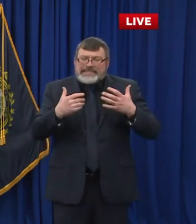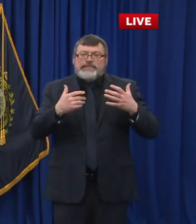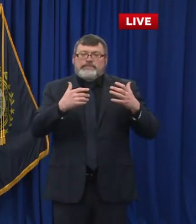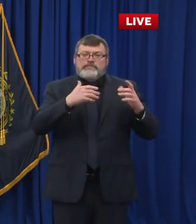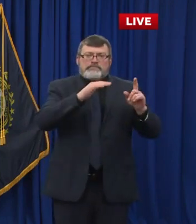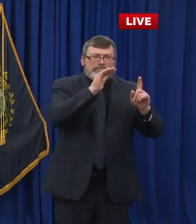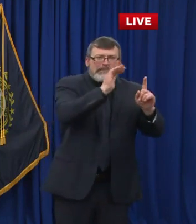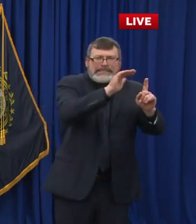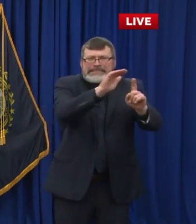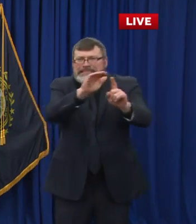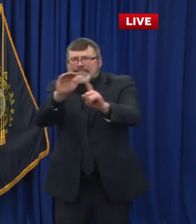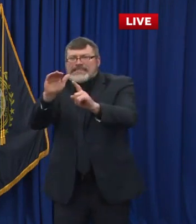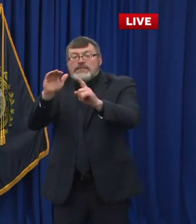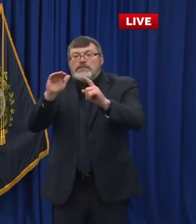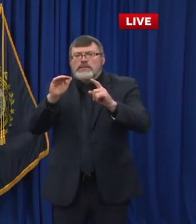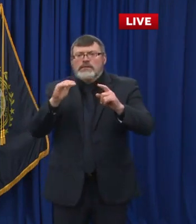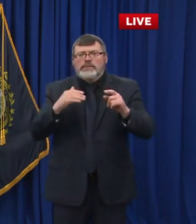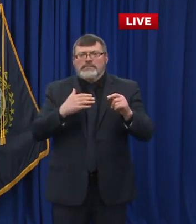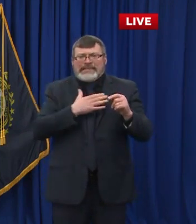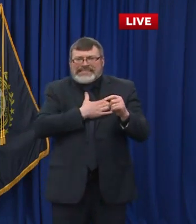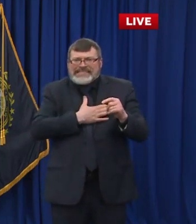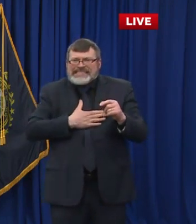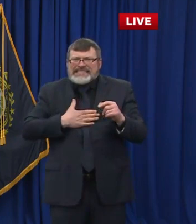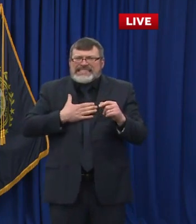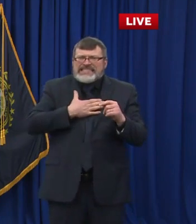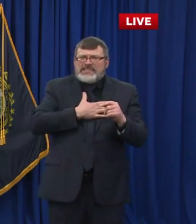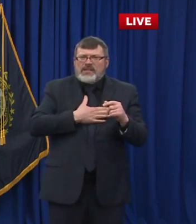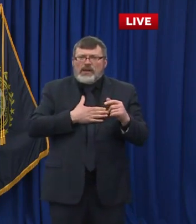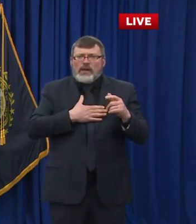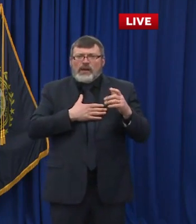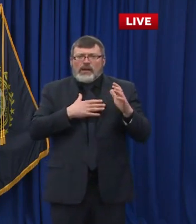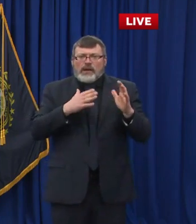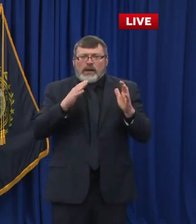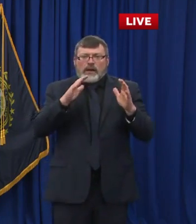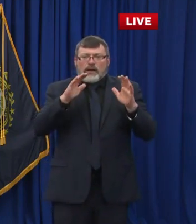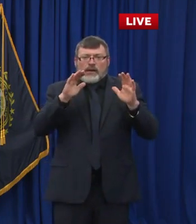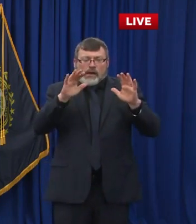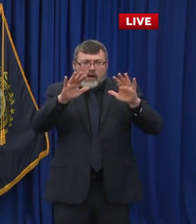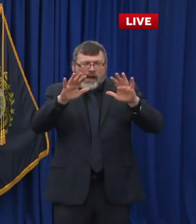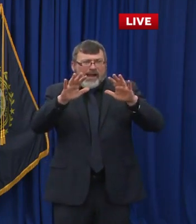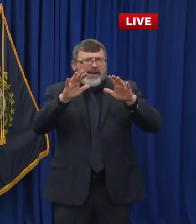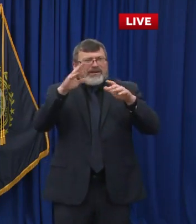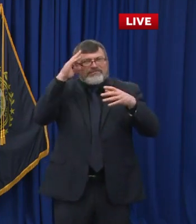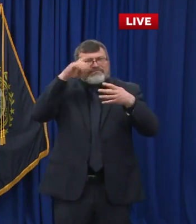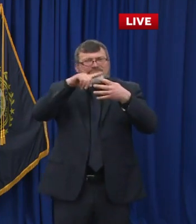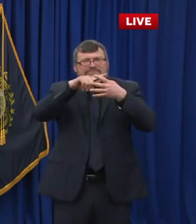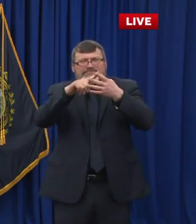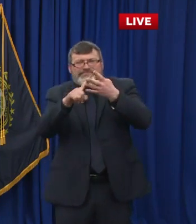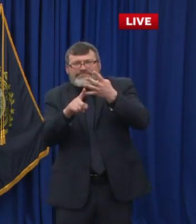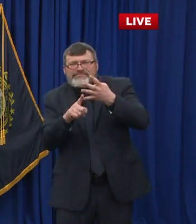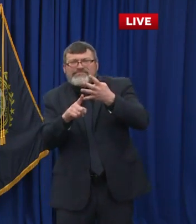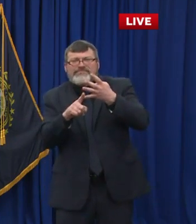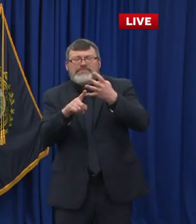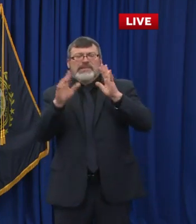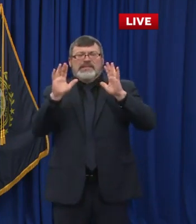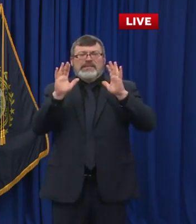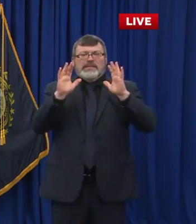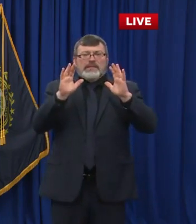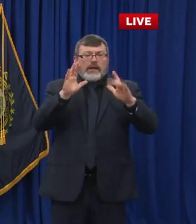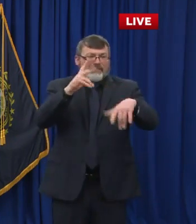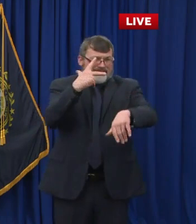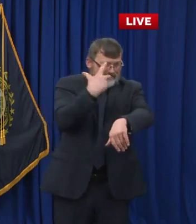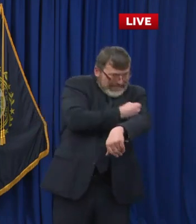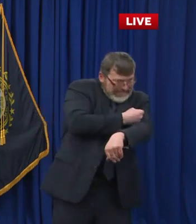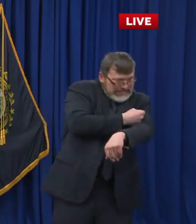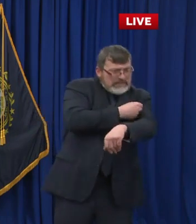social distancing, avoid the group and social gatherings, and please wear face masks when in public. In fact, there was a new